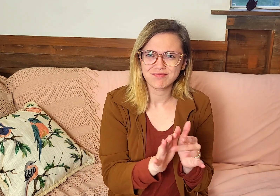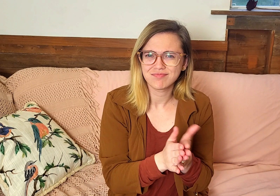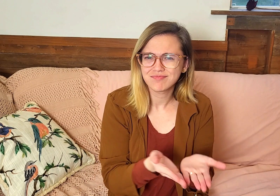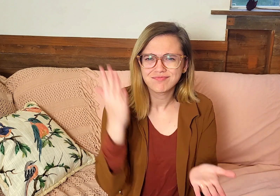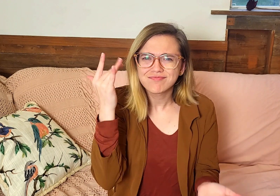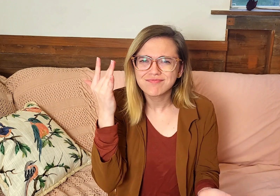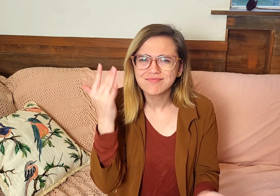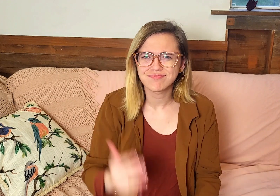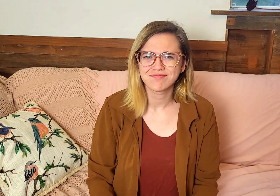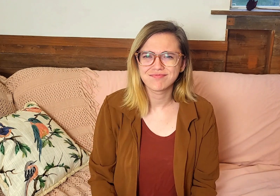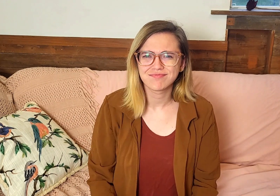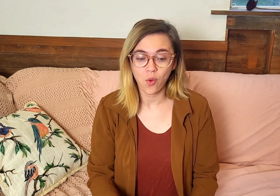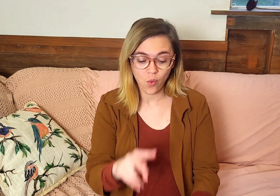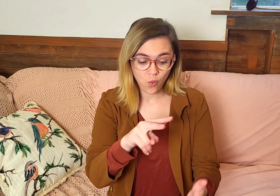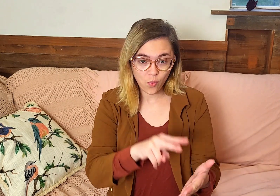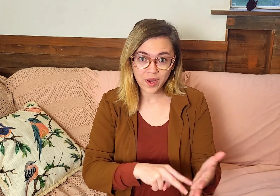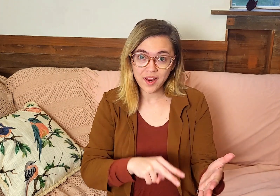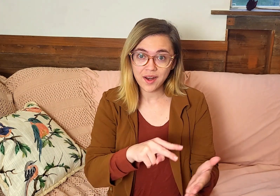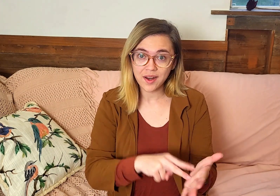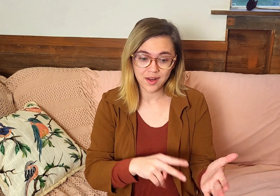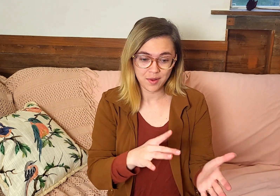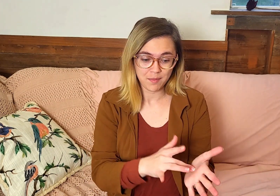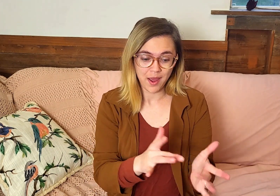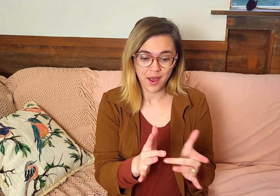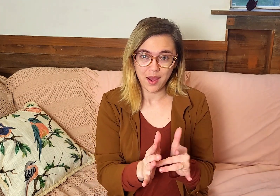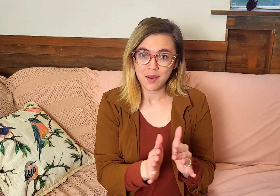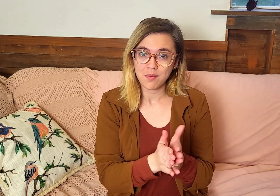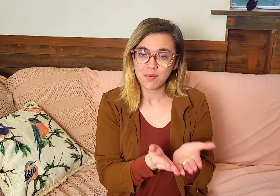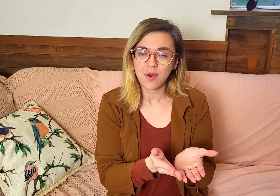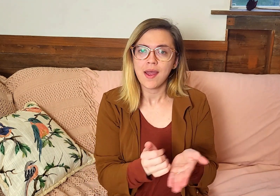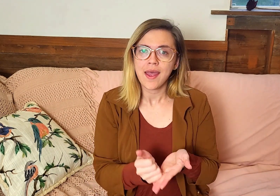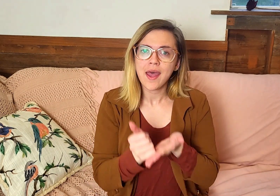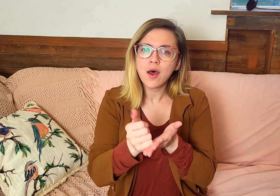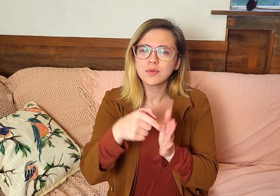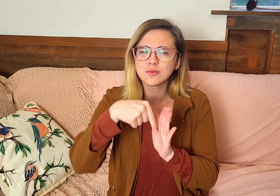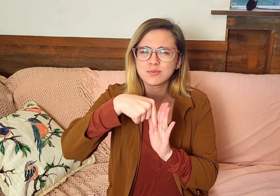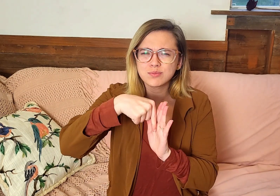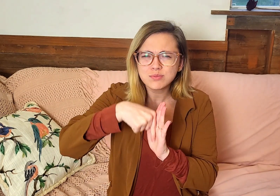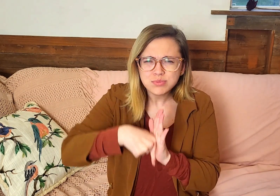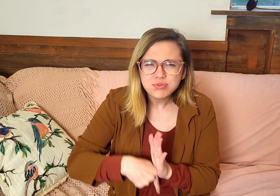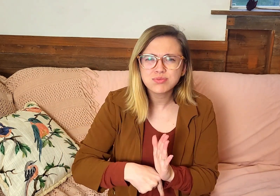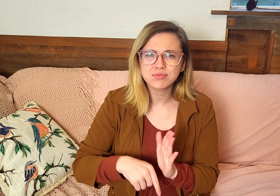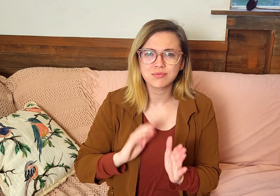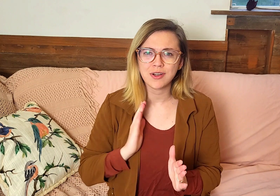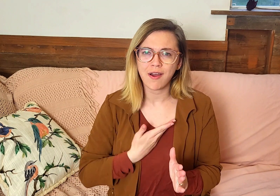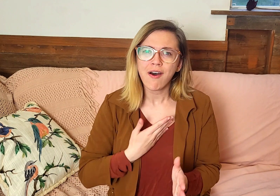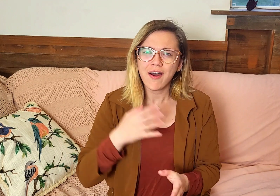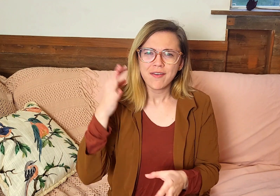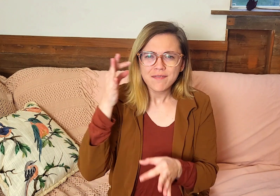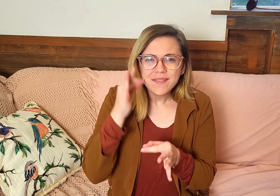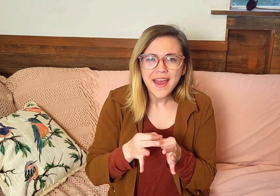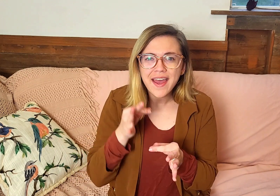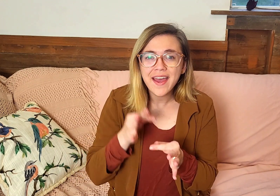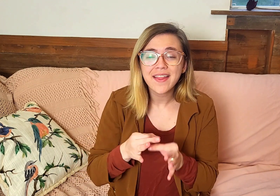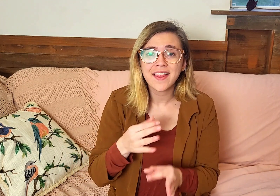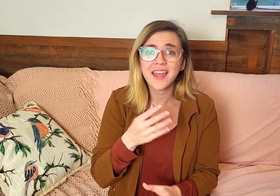the Bible? Well, reading the Bible helps deepen our faith